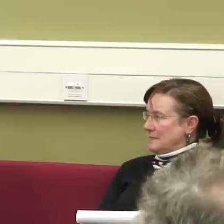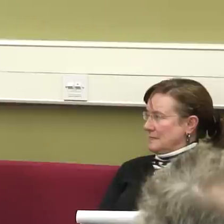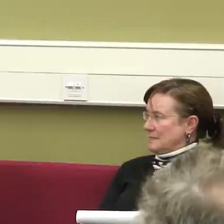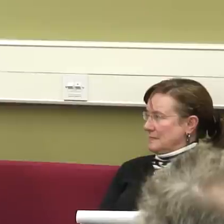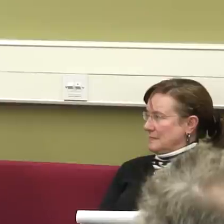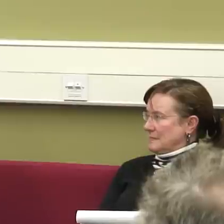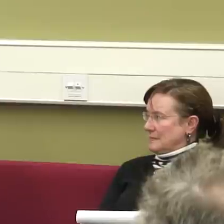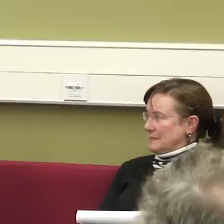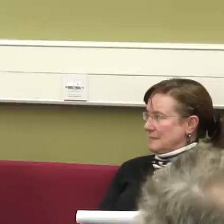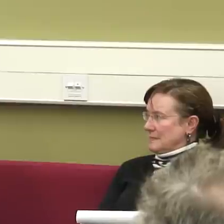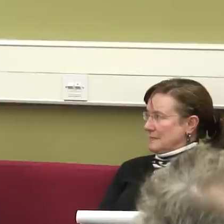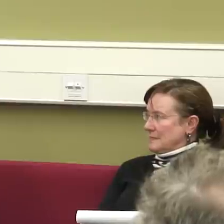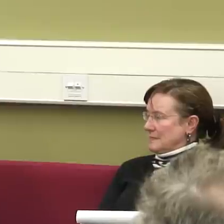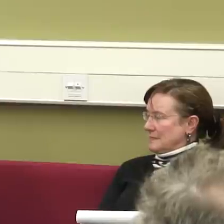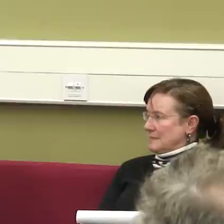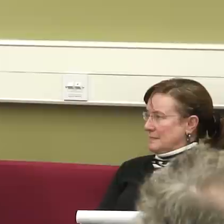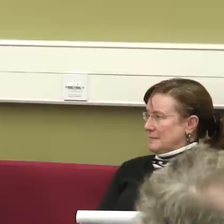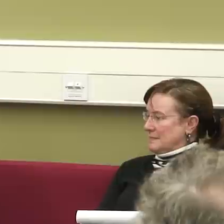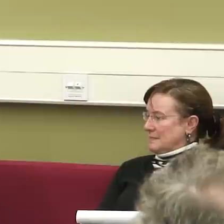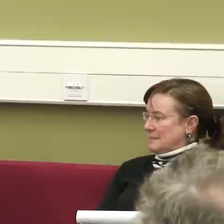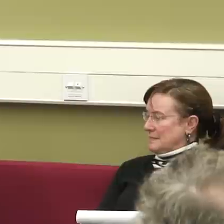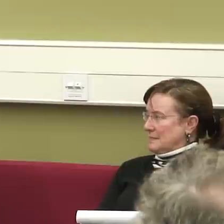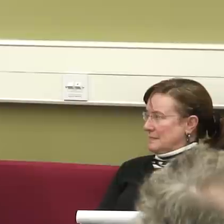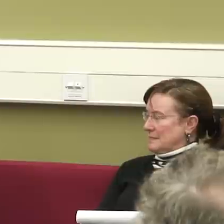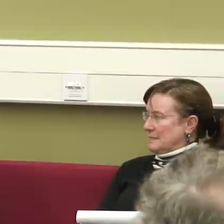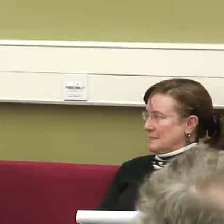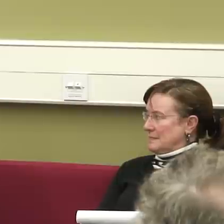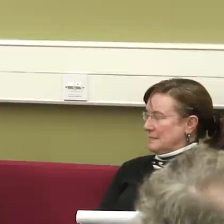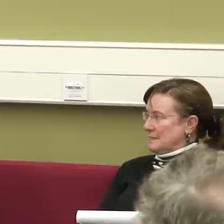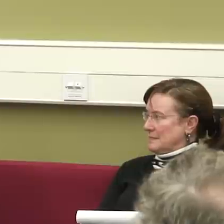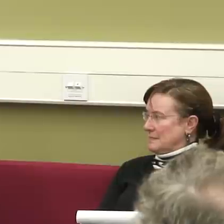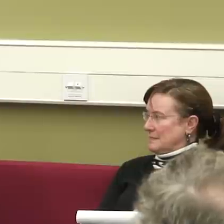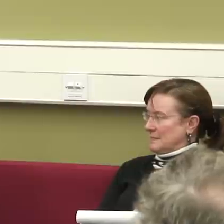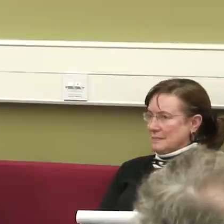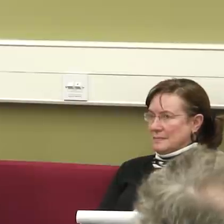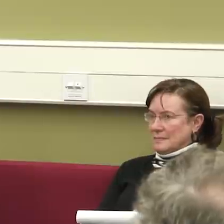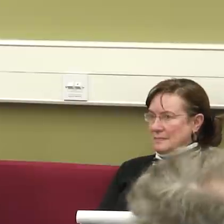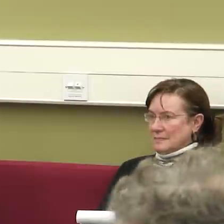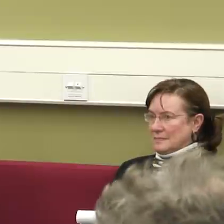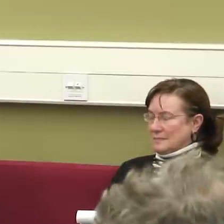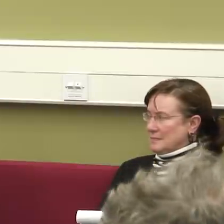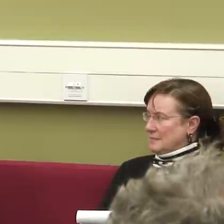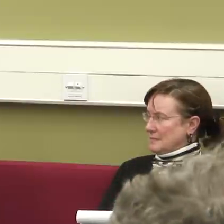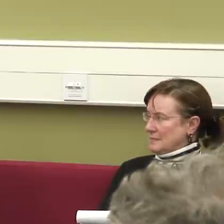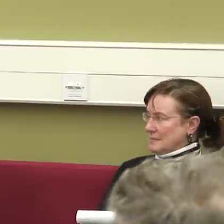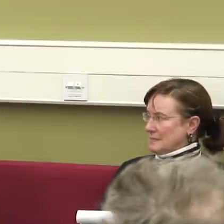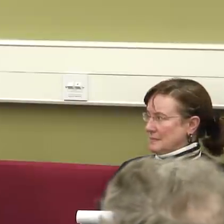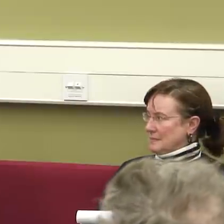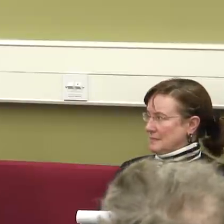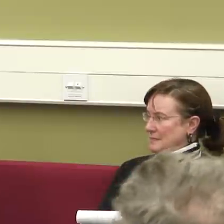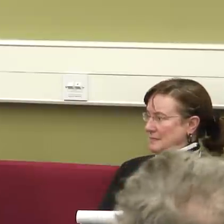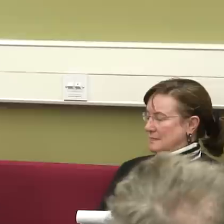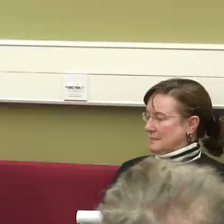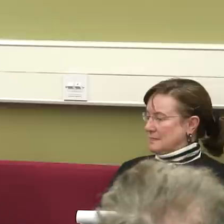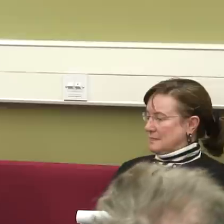idea of democracy democracy and furthering democracy in reality. And I think the first thing I would say